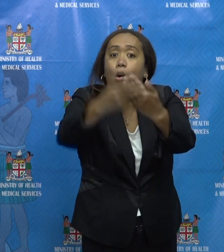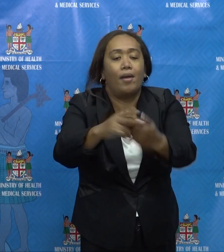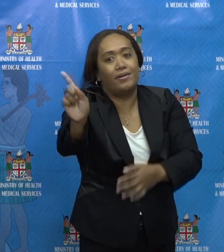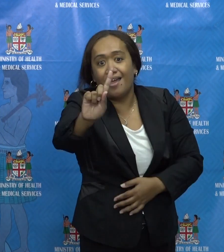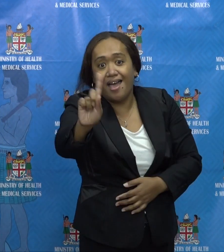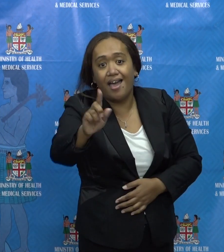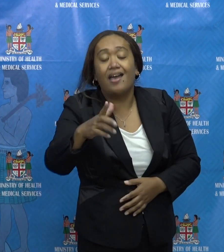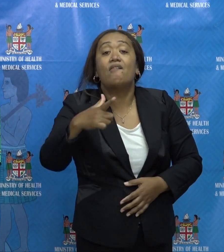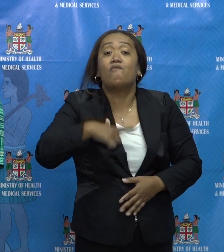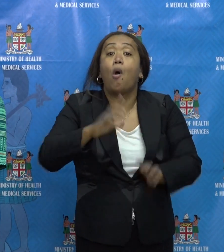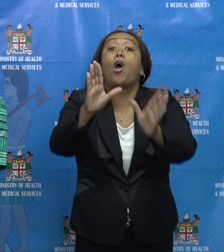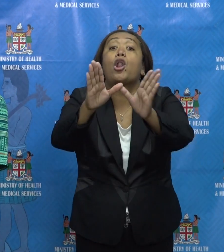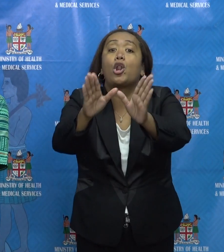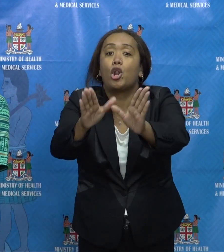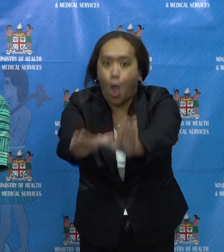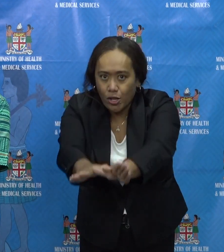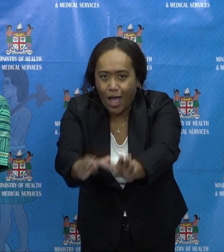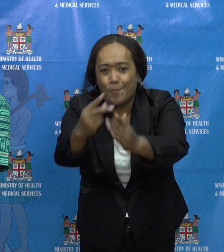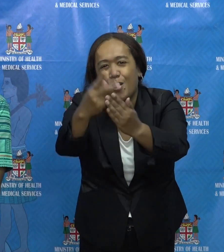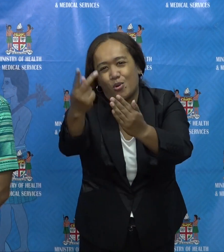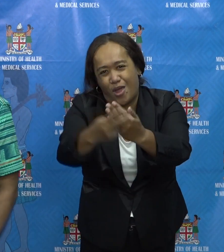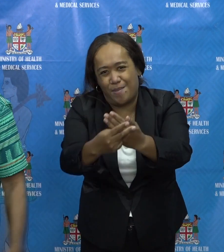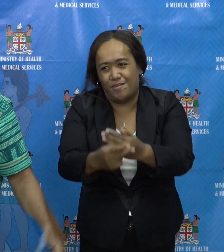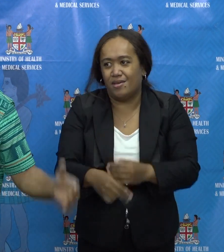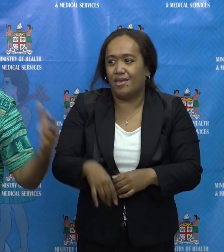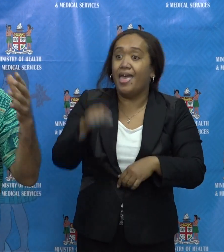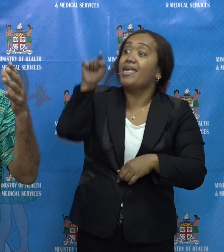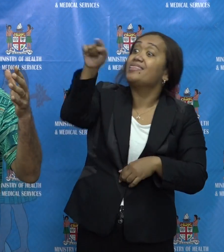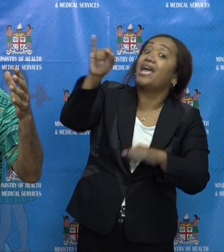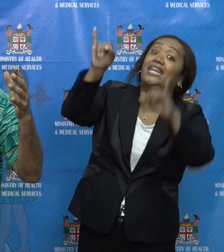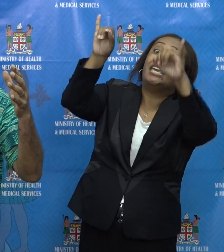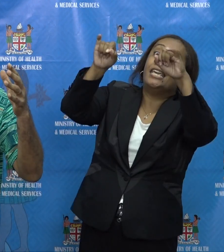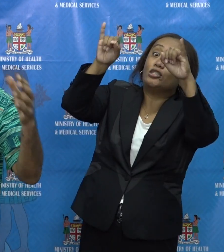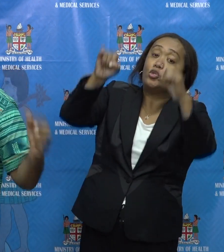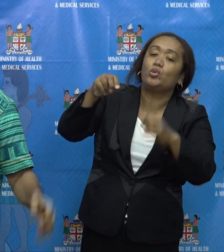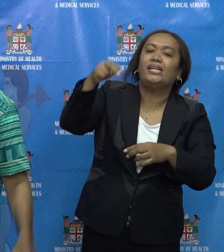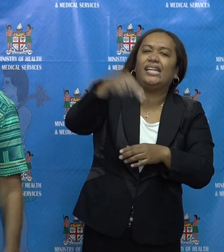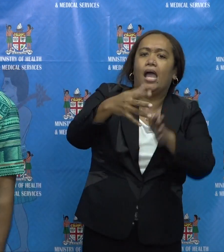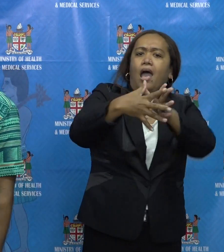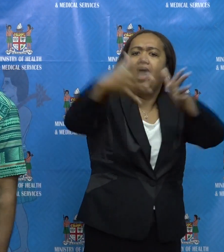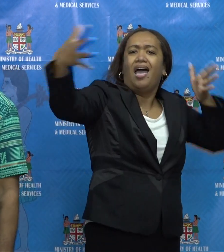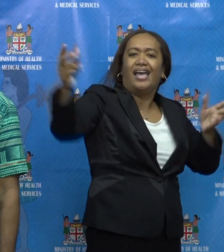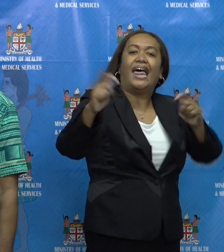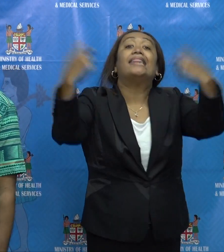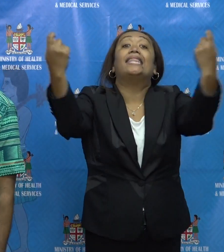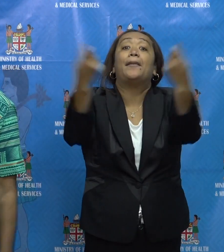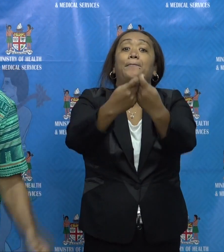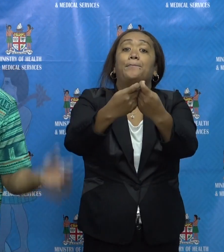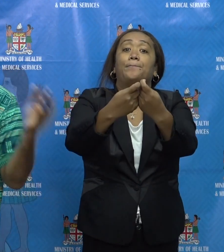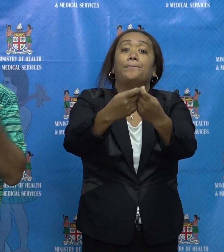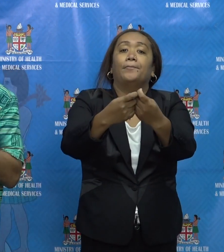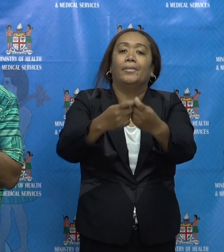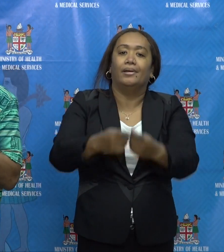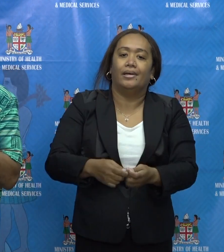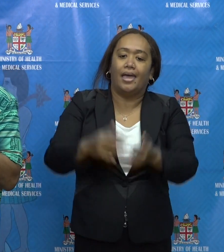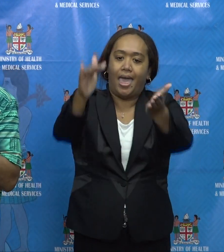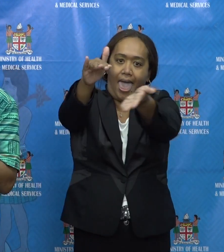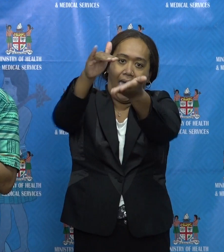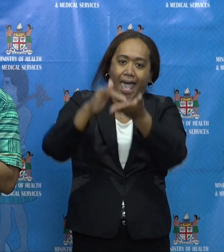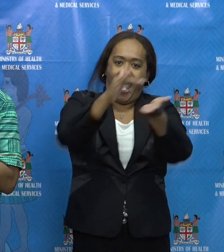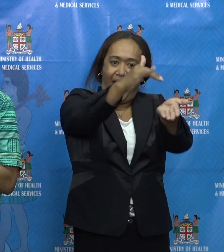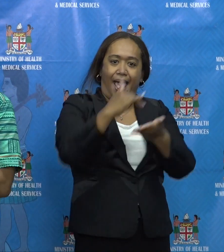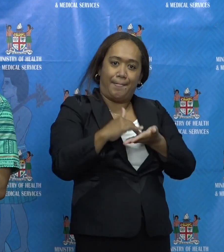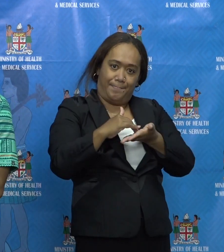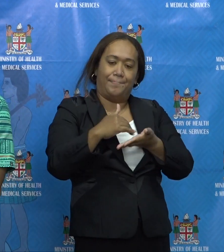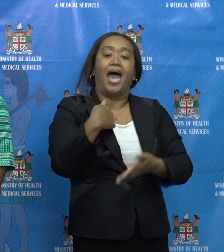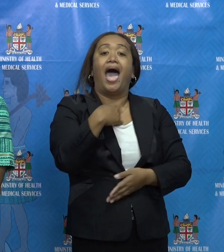The issue you're talking about is a separate one. It requires a broader set of strategies that are not within the ambit of the